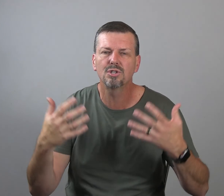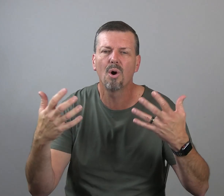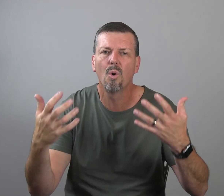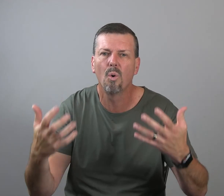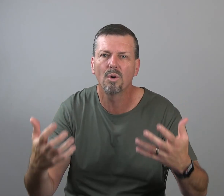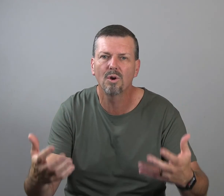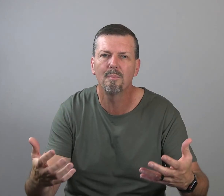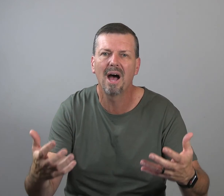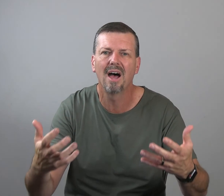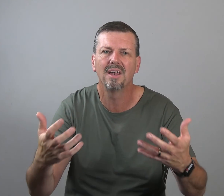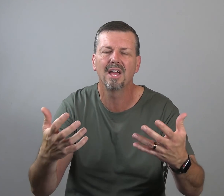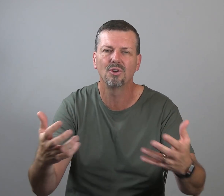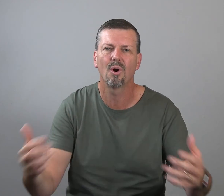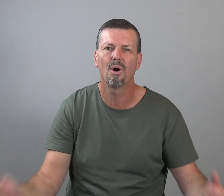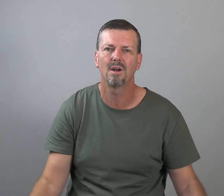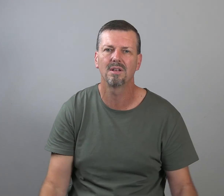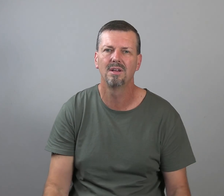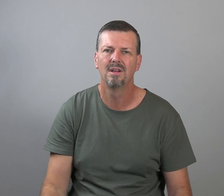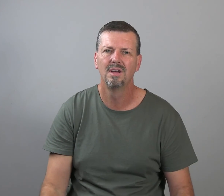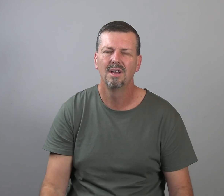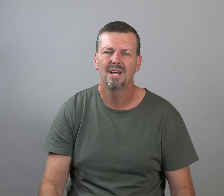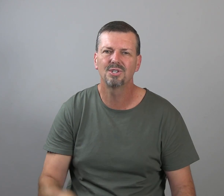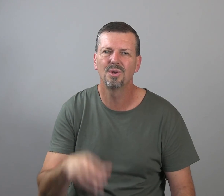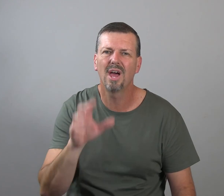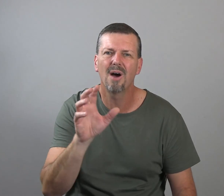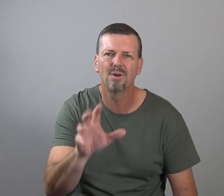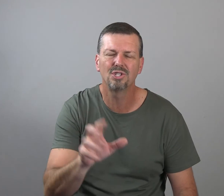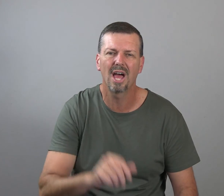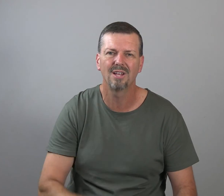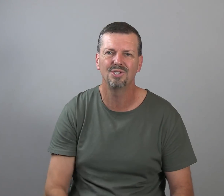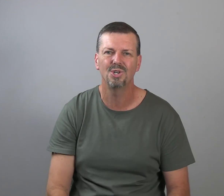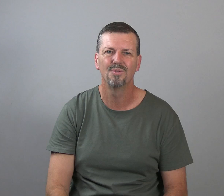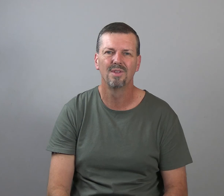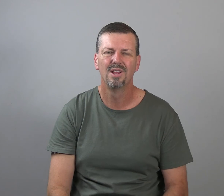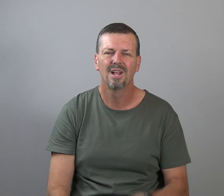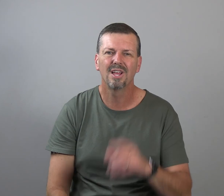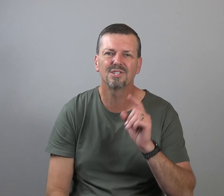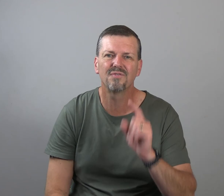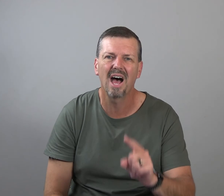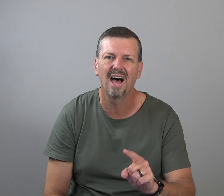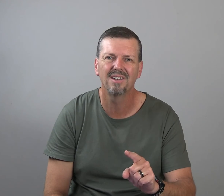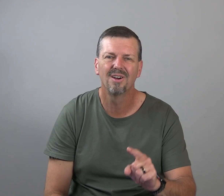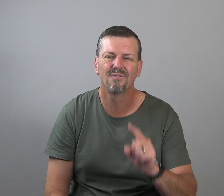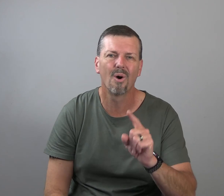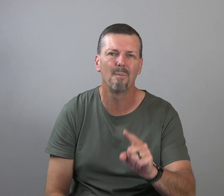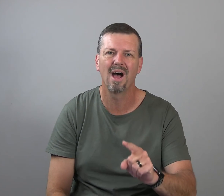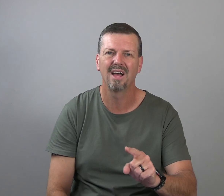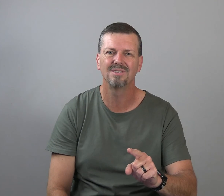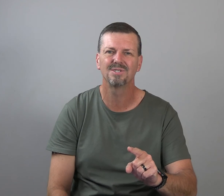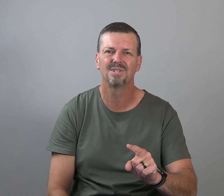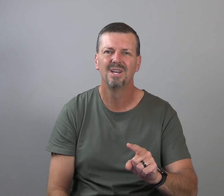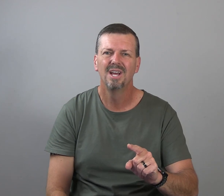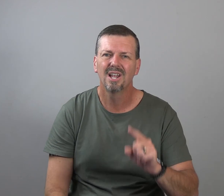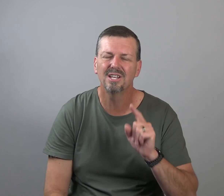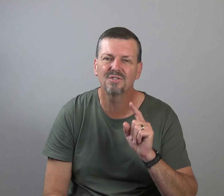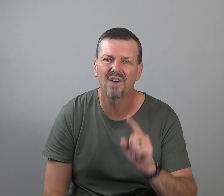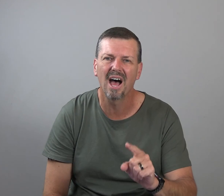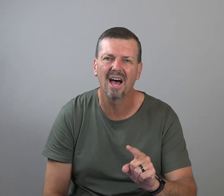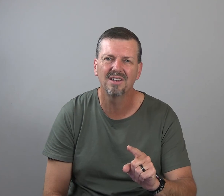soul, your mind, and your heart. And so today I want to challenge you. Let's fight for our minds. Let's fight